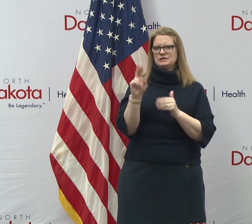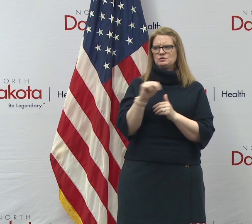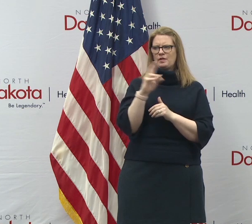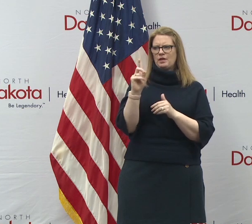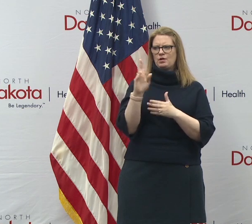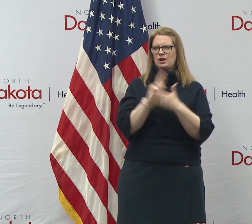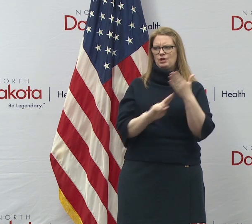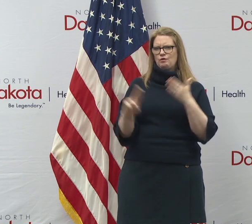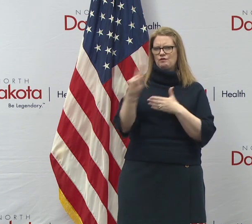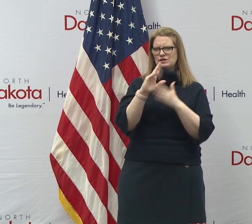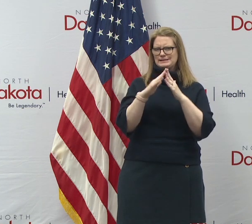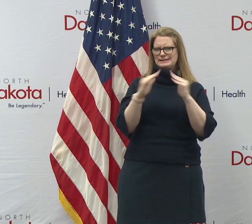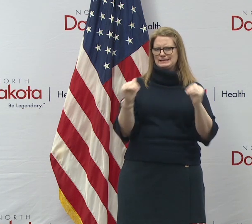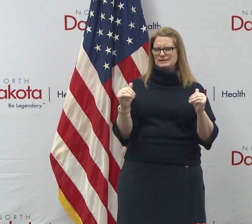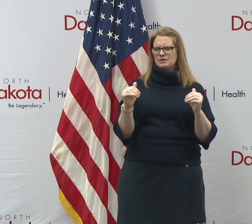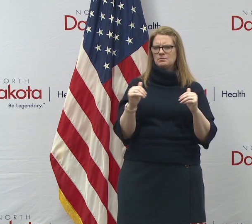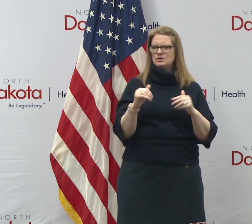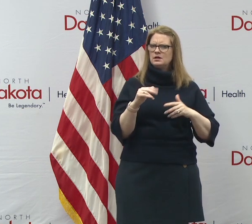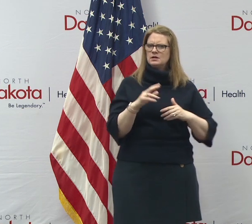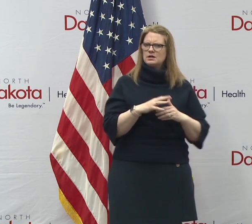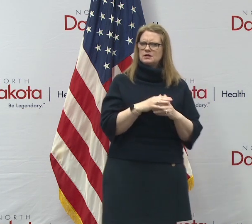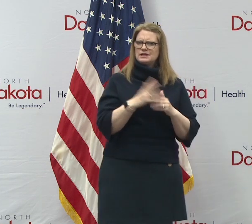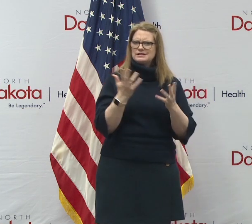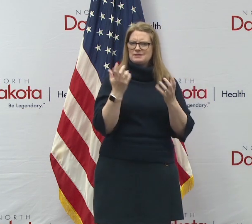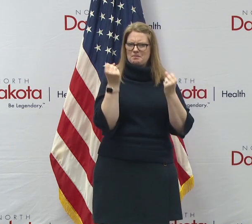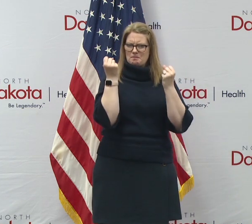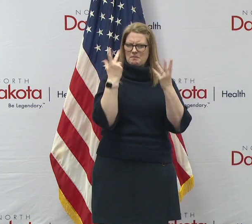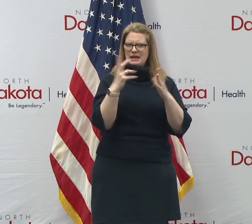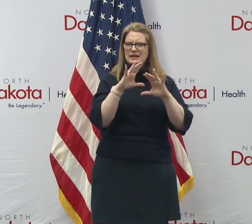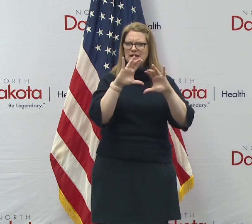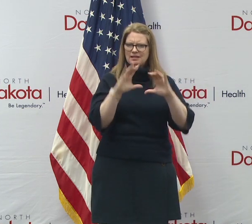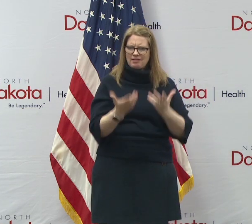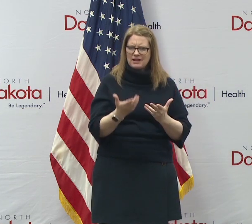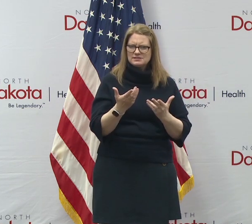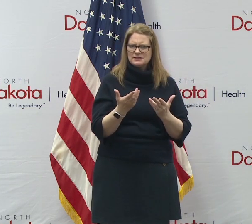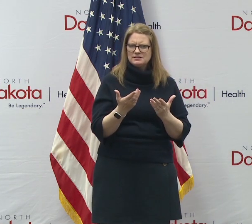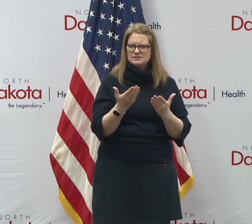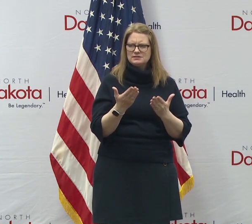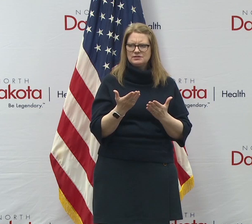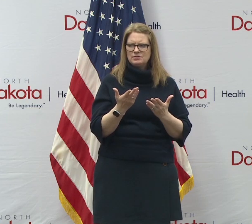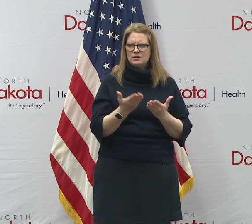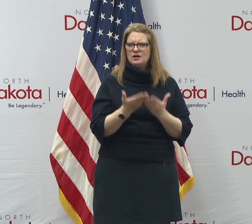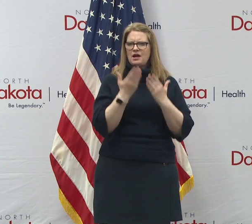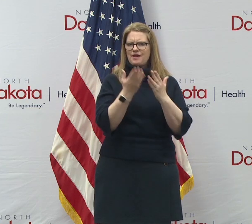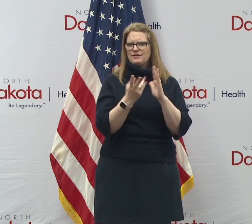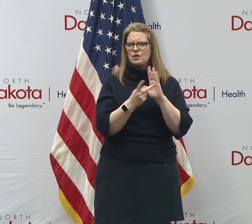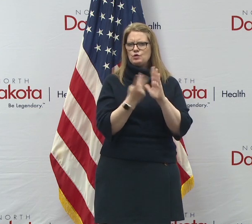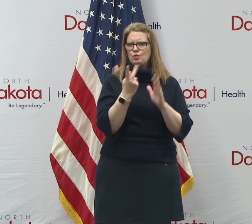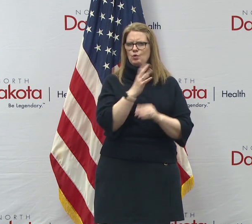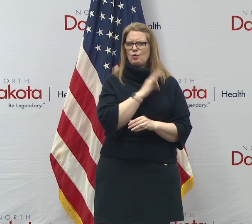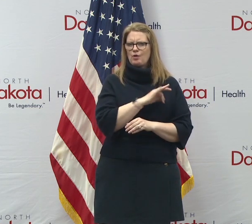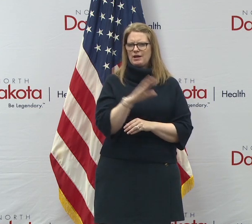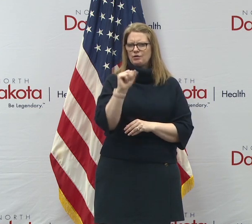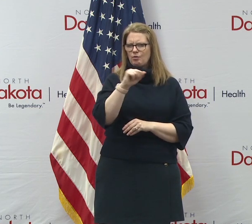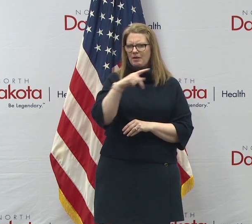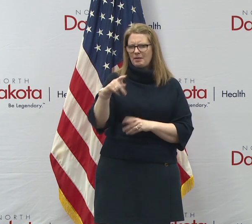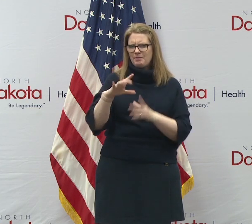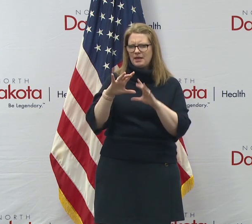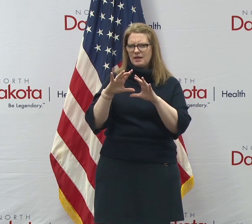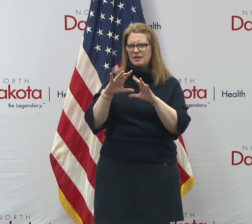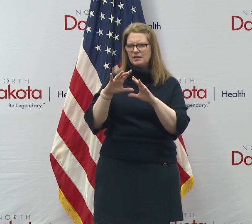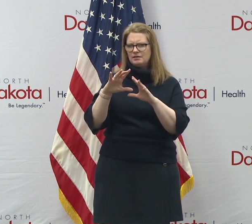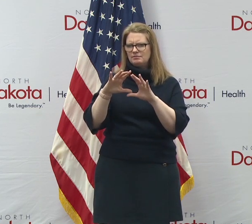university system. I know that, uh, there's a lot of courses that are offered through, uh, you know, dual credit or AP courses and